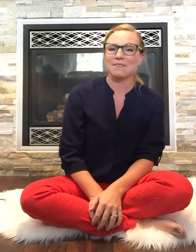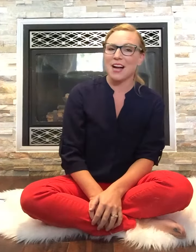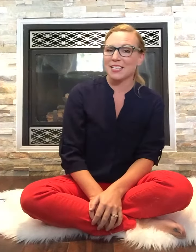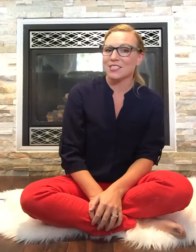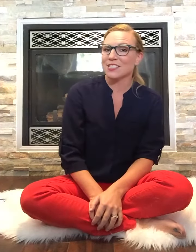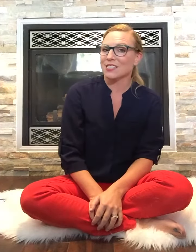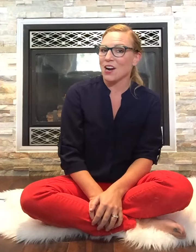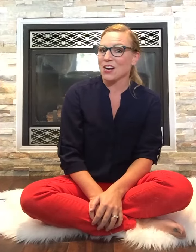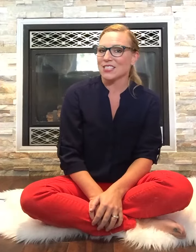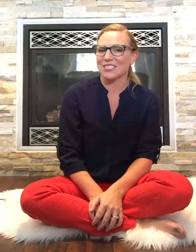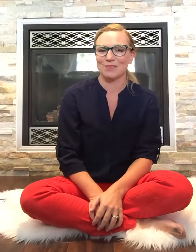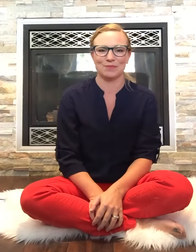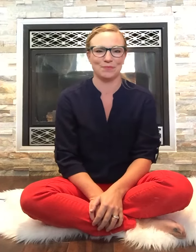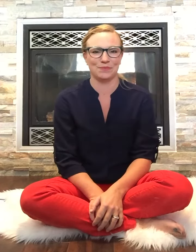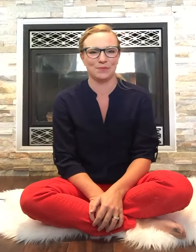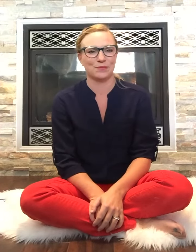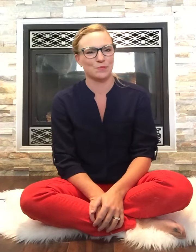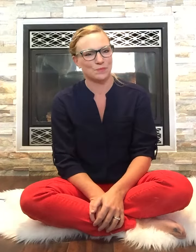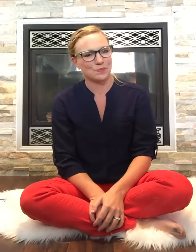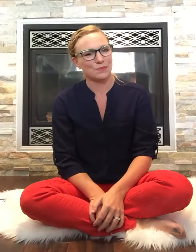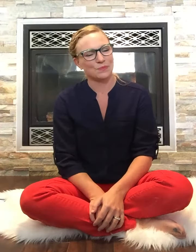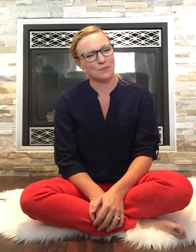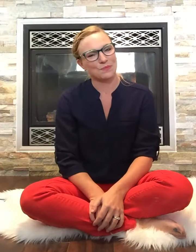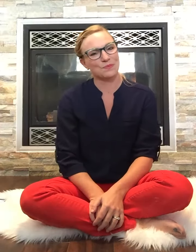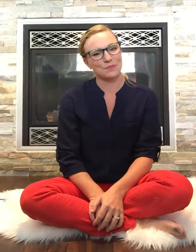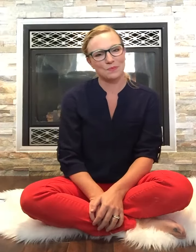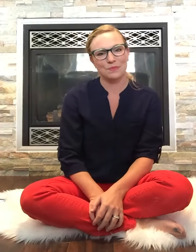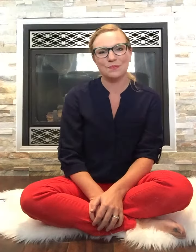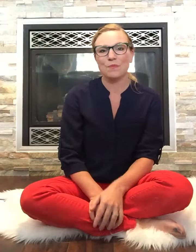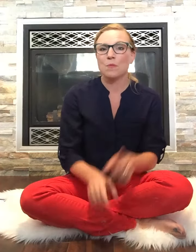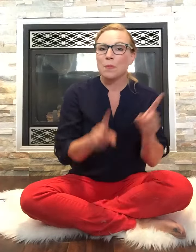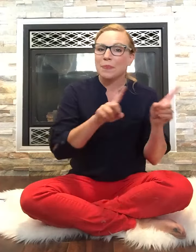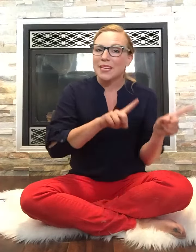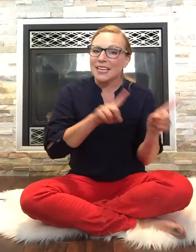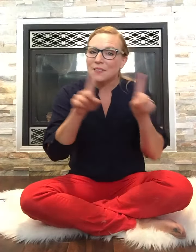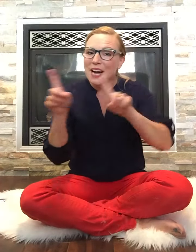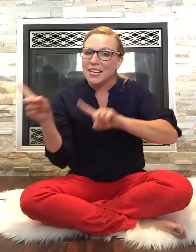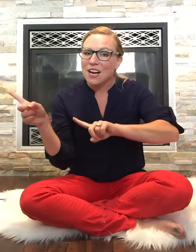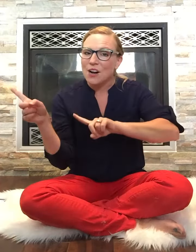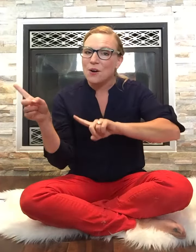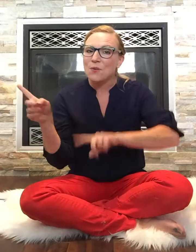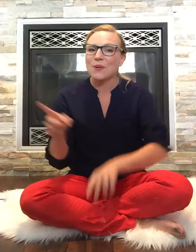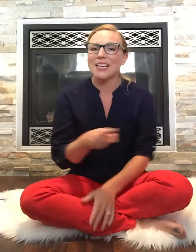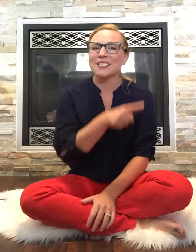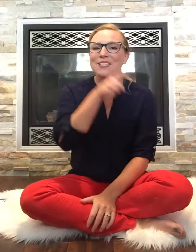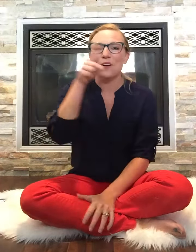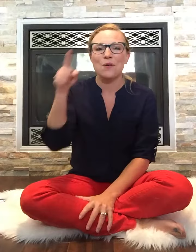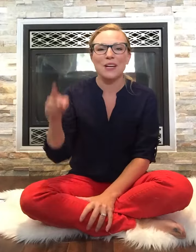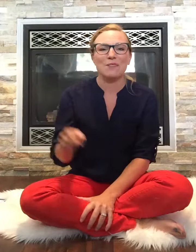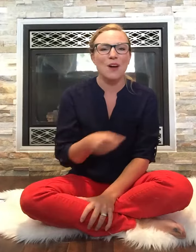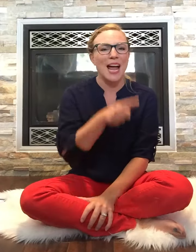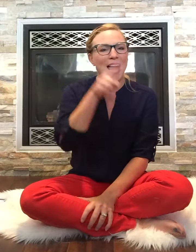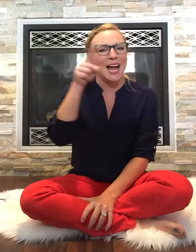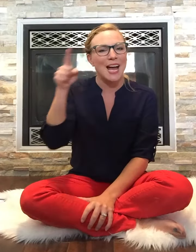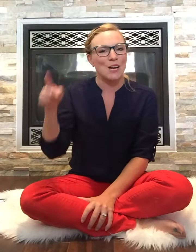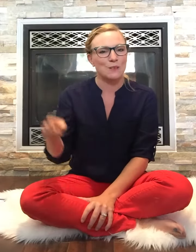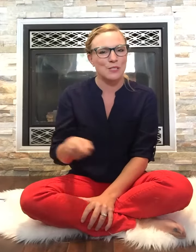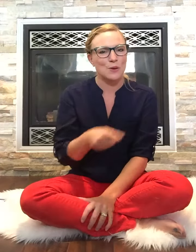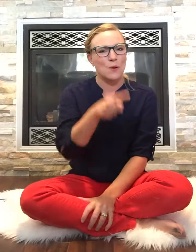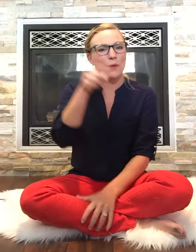I could just start push push pedal pedal bling bling here I go wheels going round or